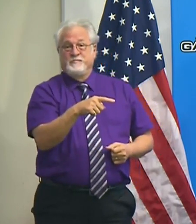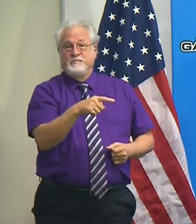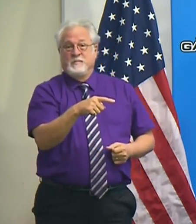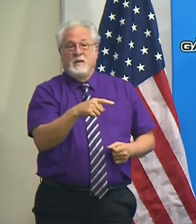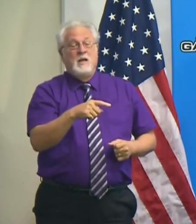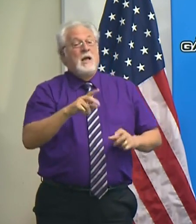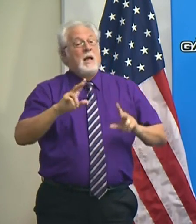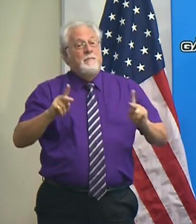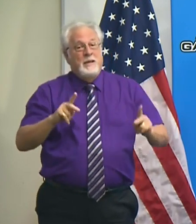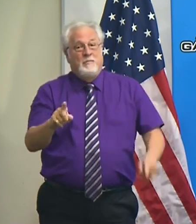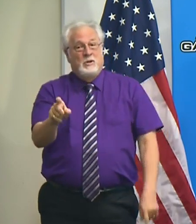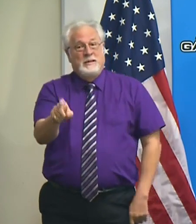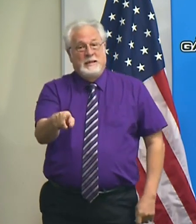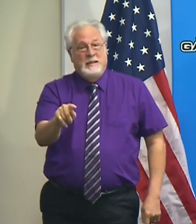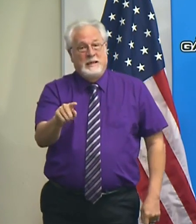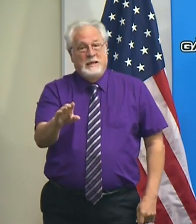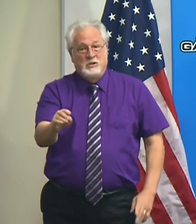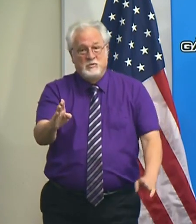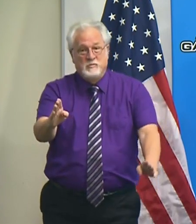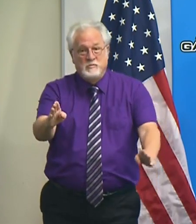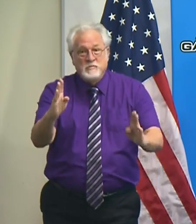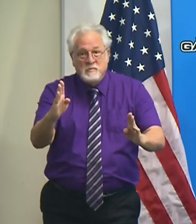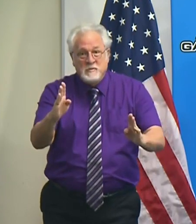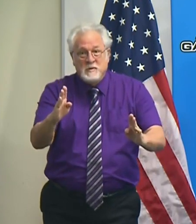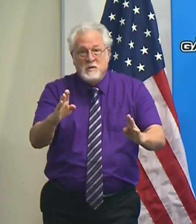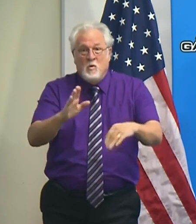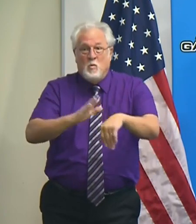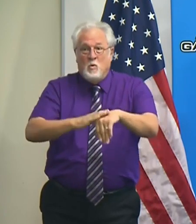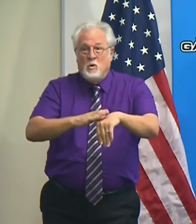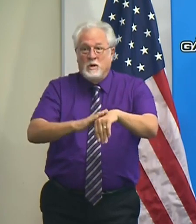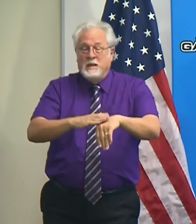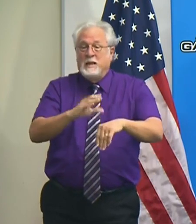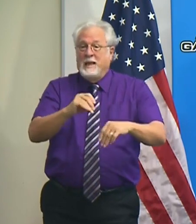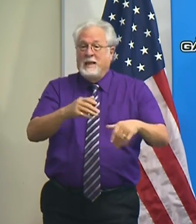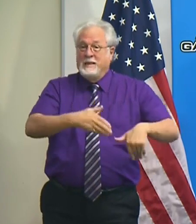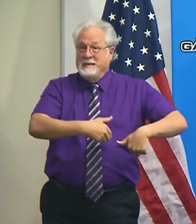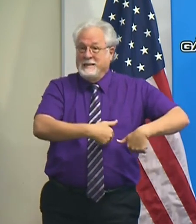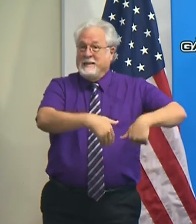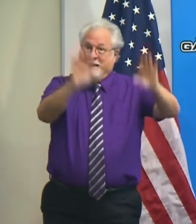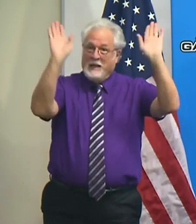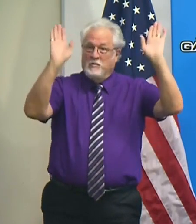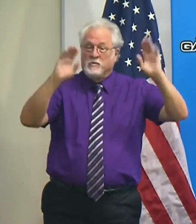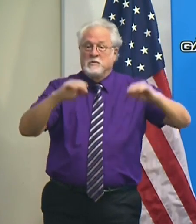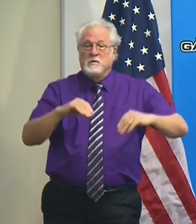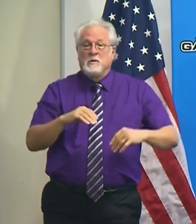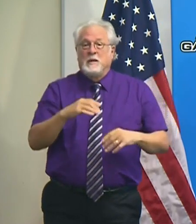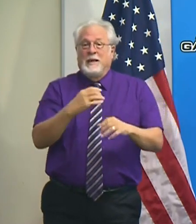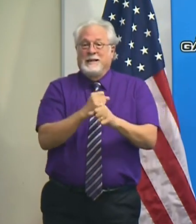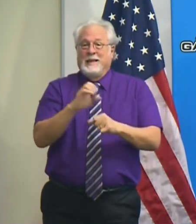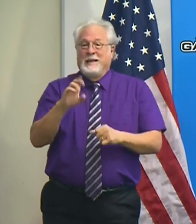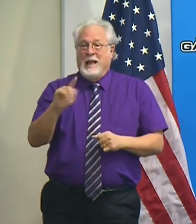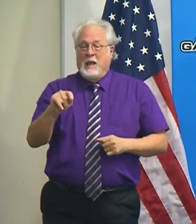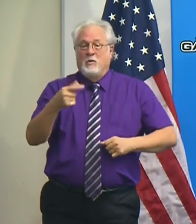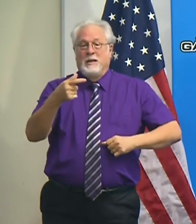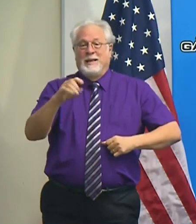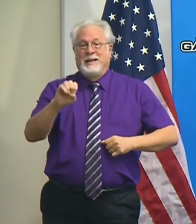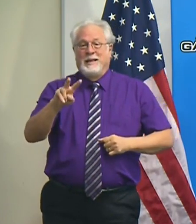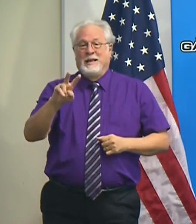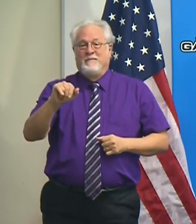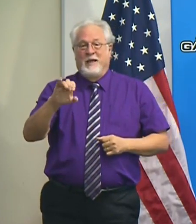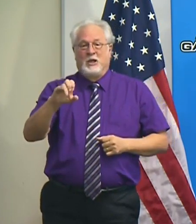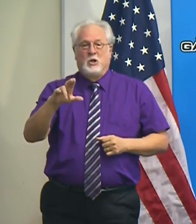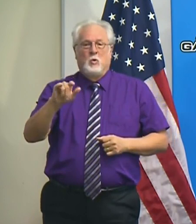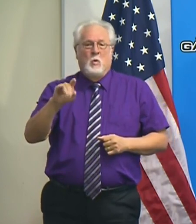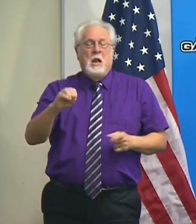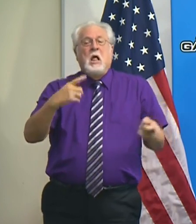So people need to heed the warnings they've been given and to evacuate. And if you think you're safe